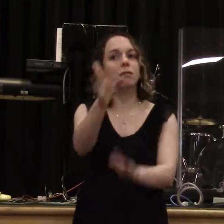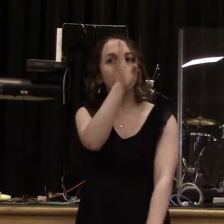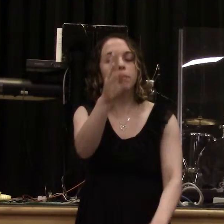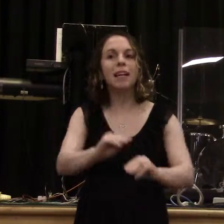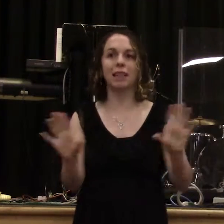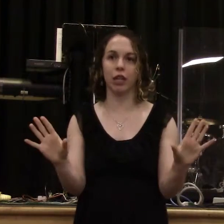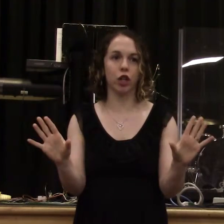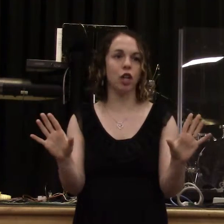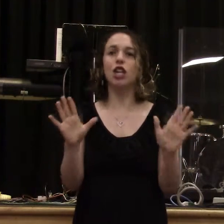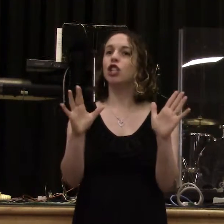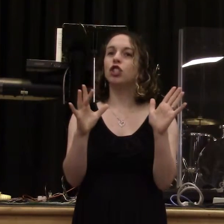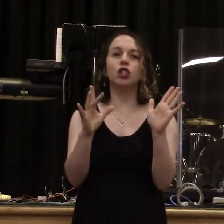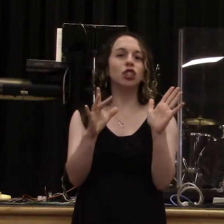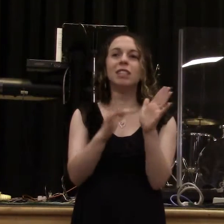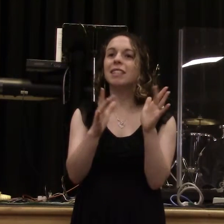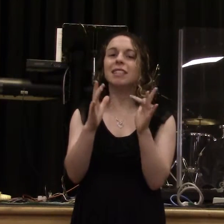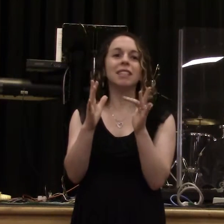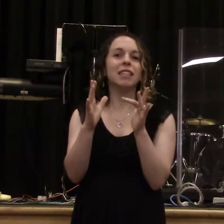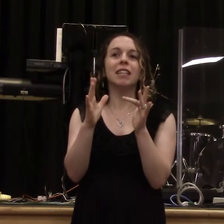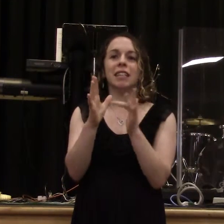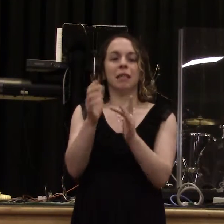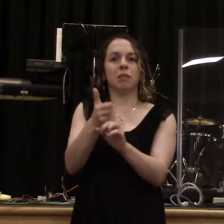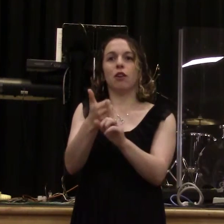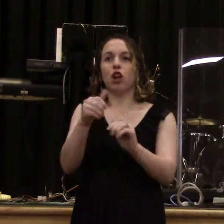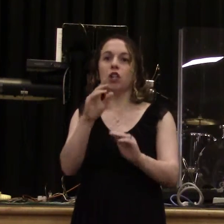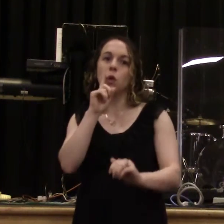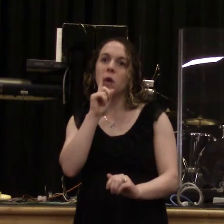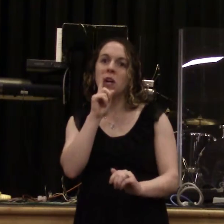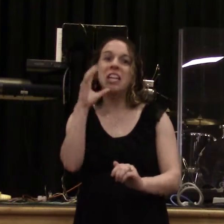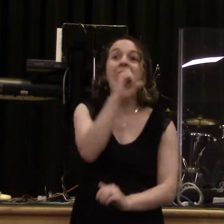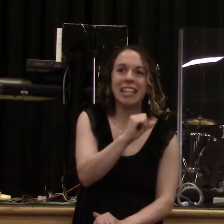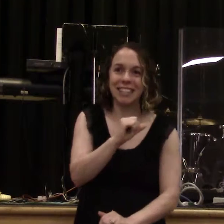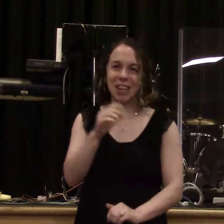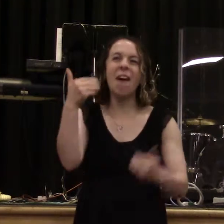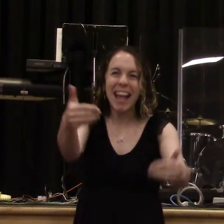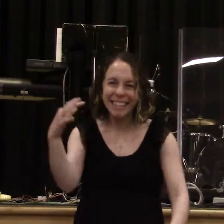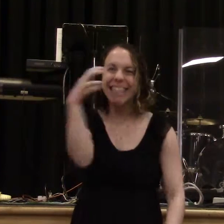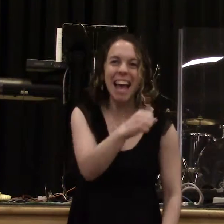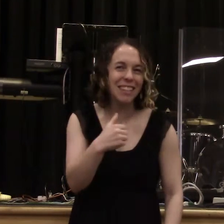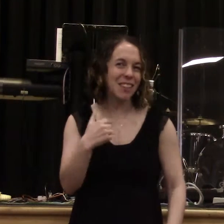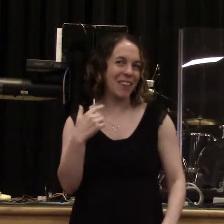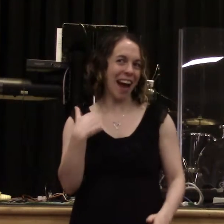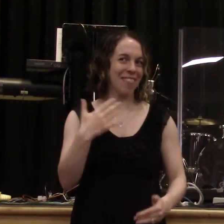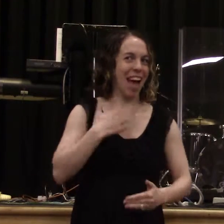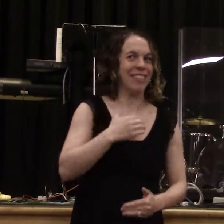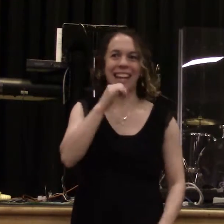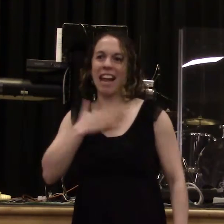matter of guessing? Is this right or is this wrong? Let me tell you something. God is crystal clear in his communication to his children about what he